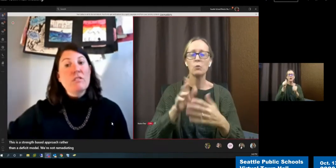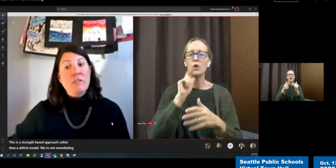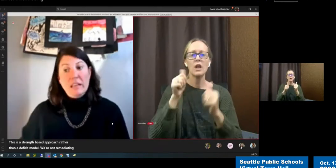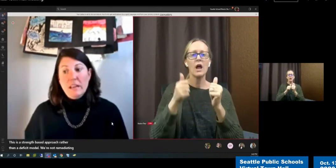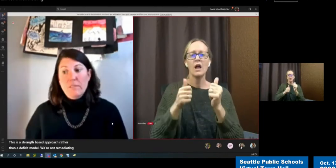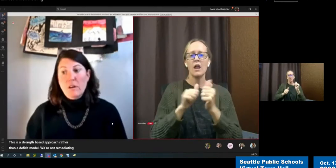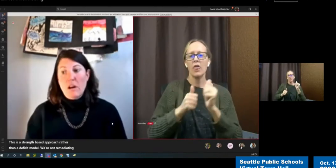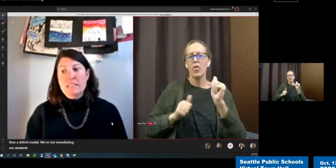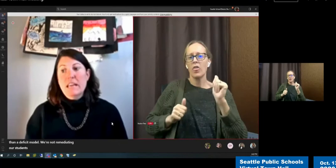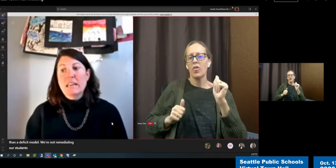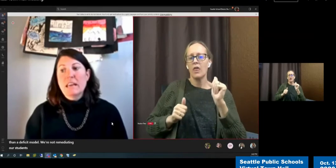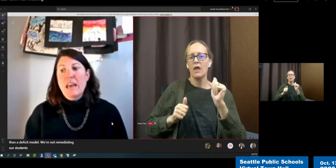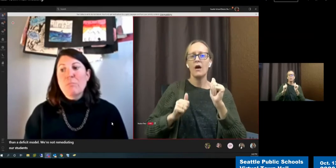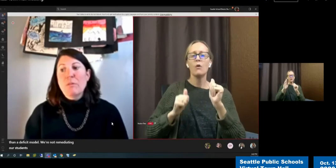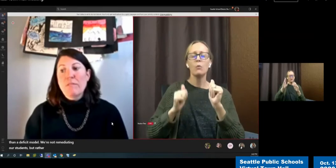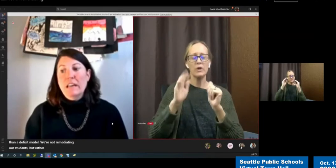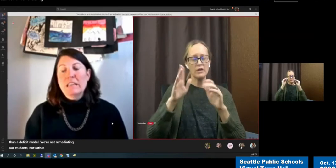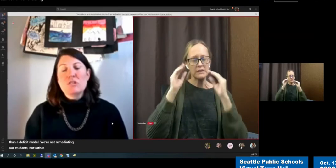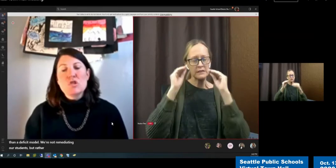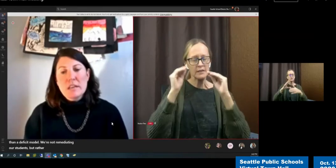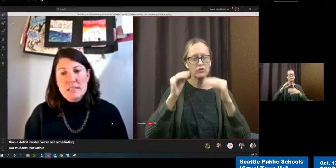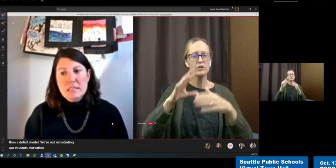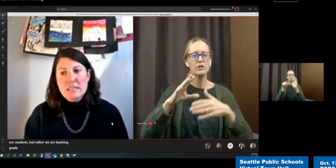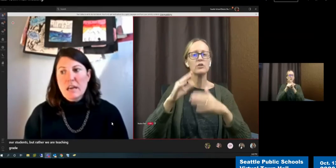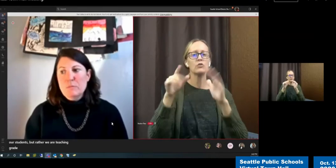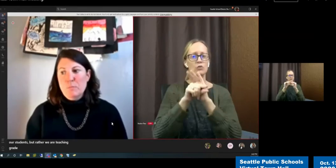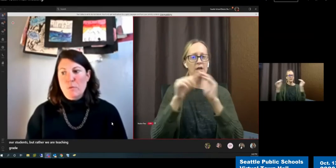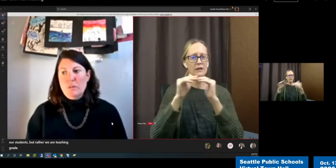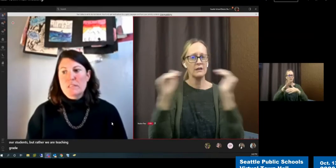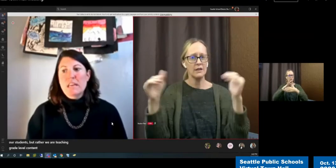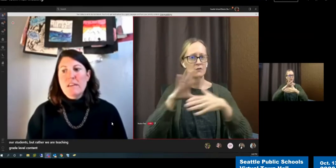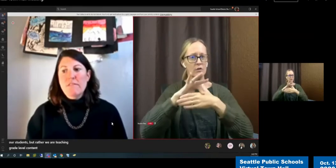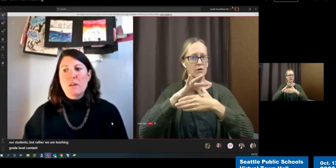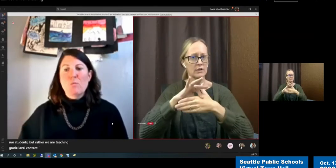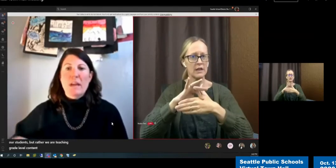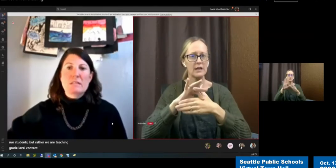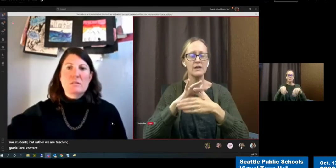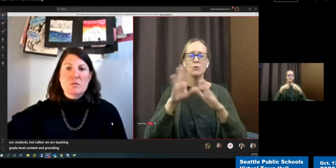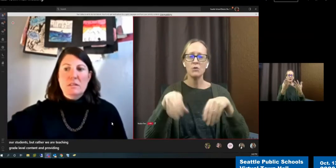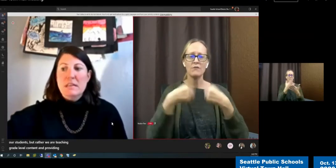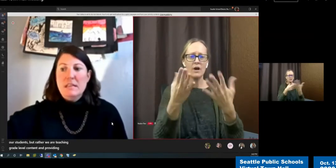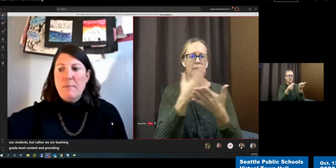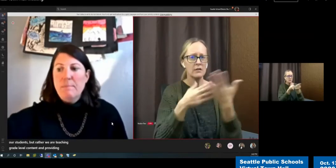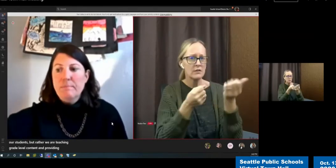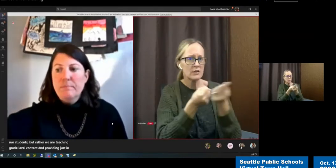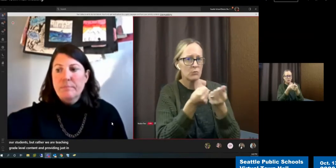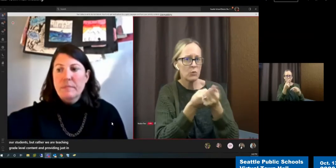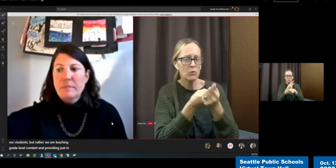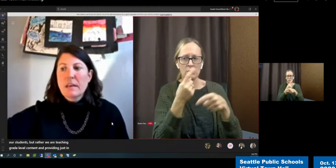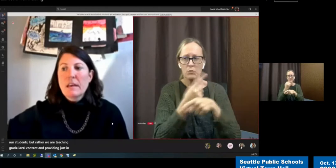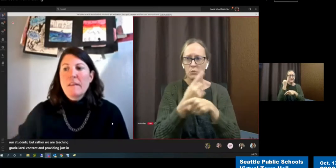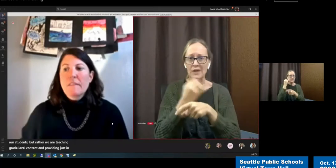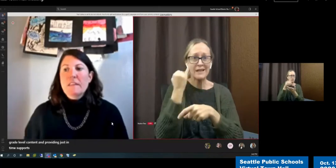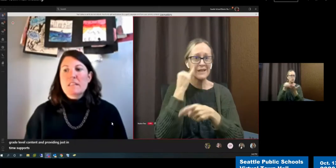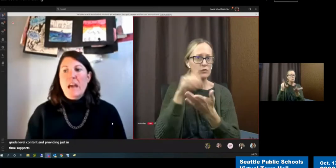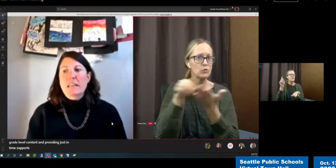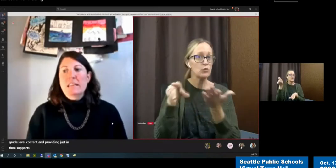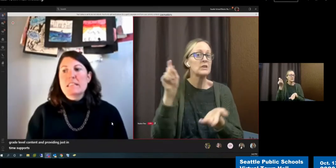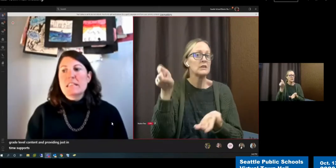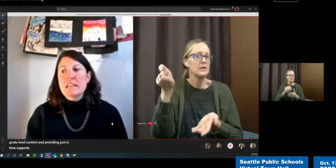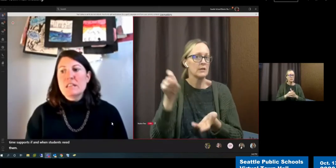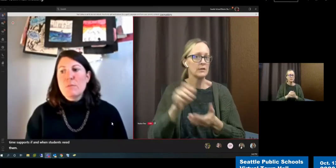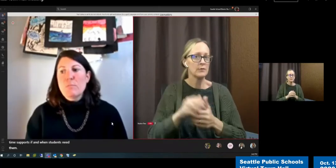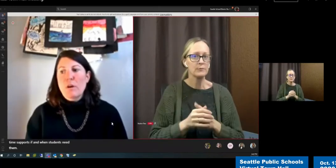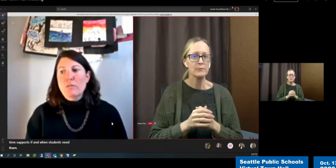teaching grade-level content and providing just-in-time supports if and when students need them. This guidance